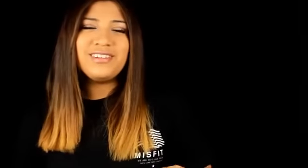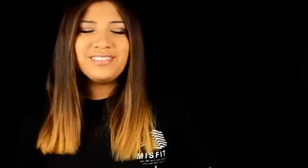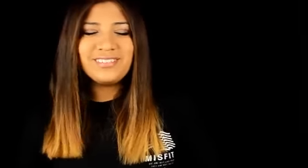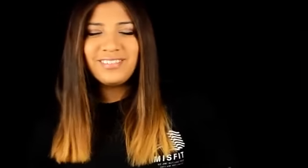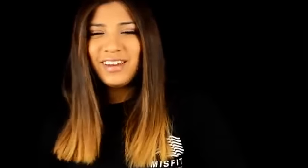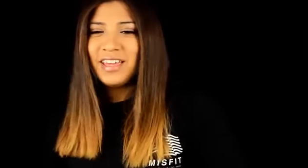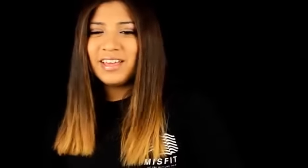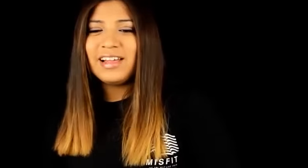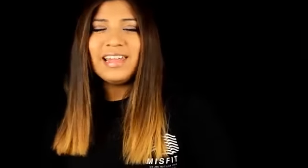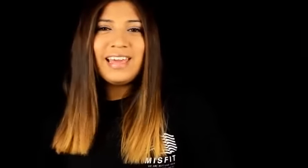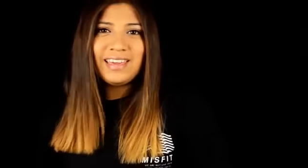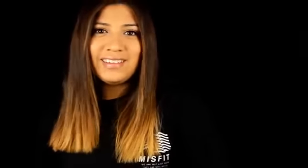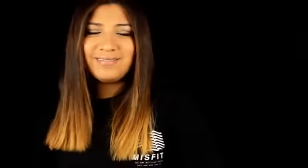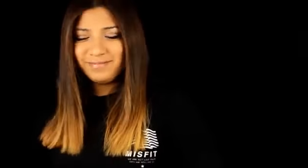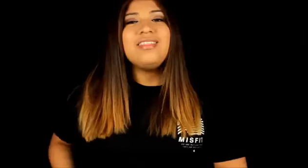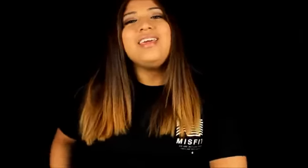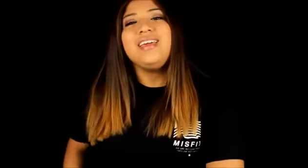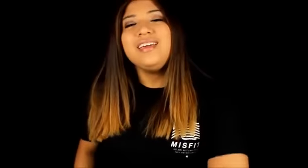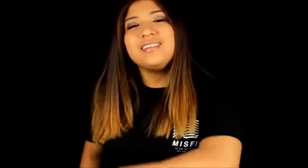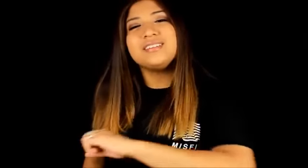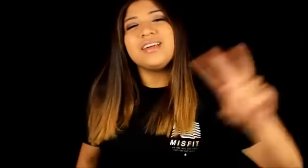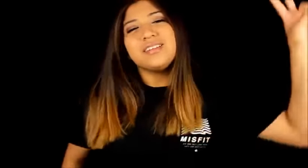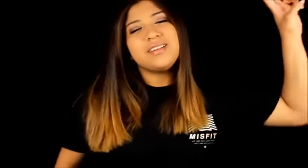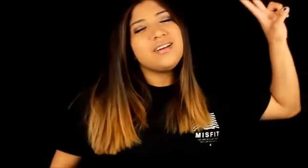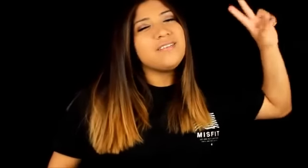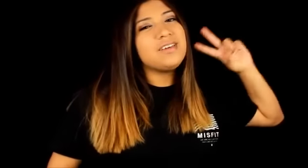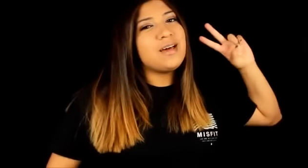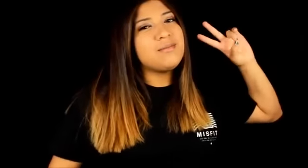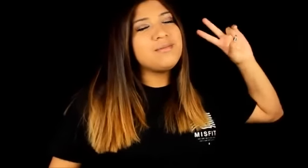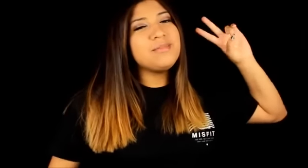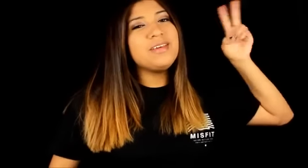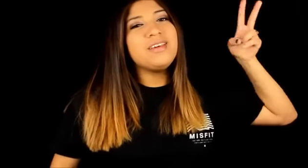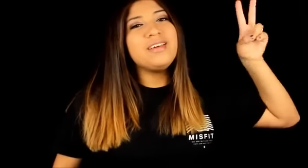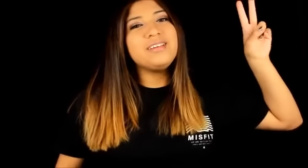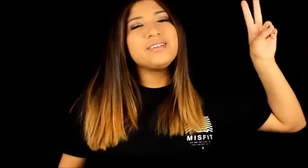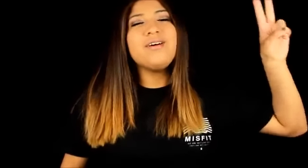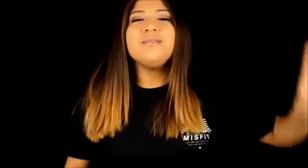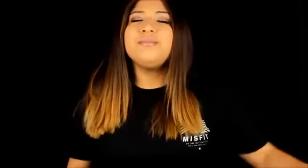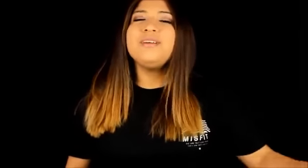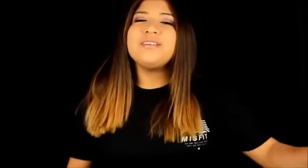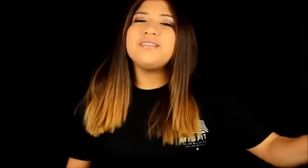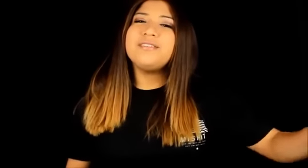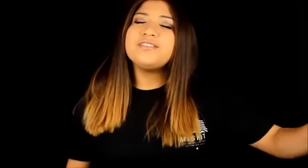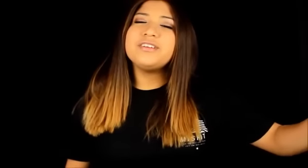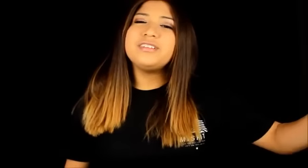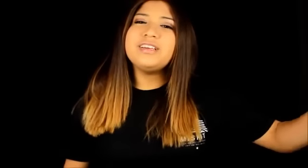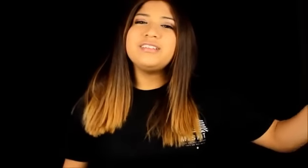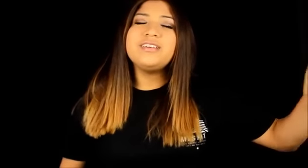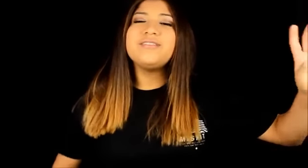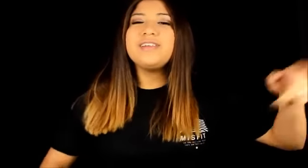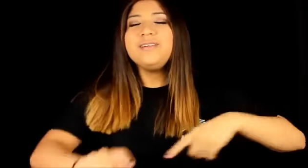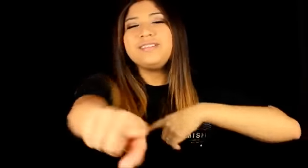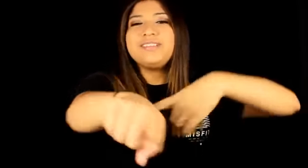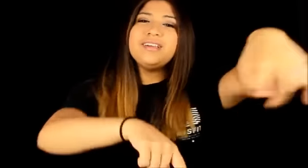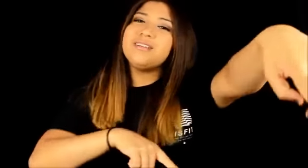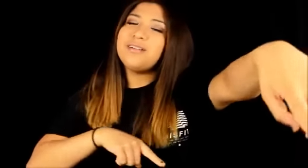I like it the second song of the album is called a mirror featuring a massive and it was a single